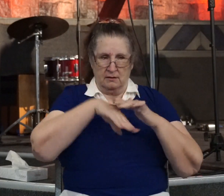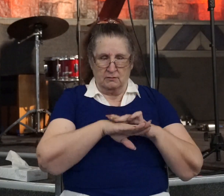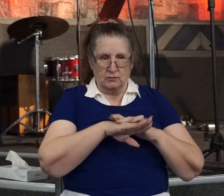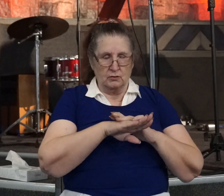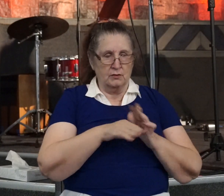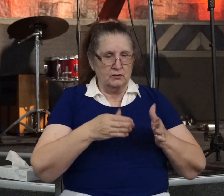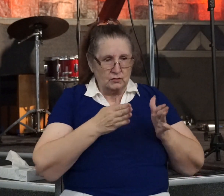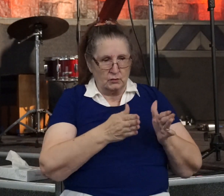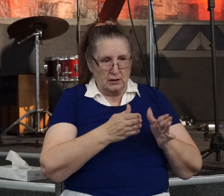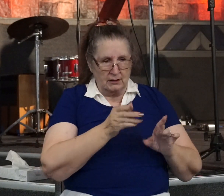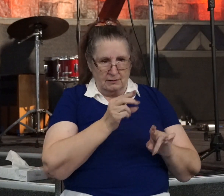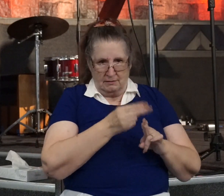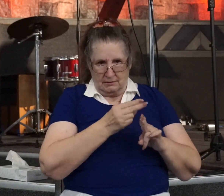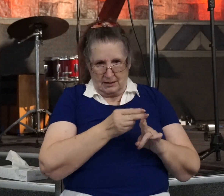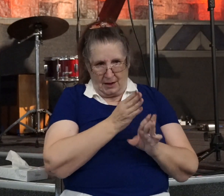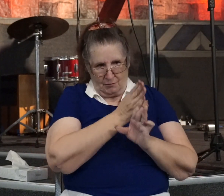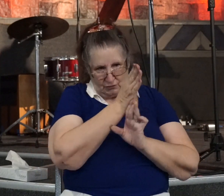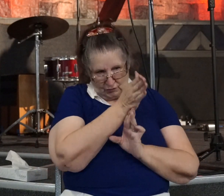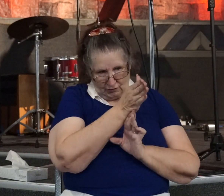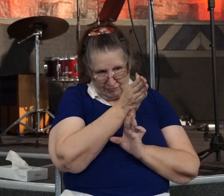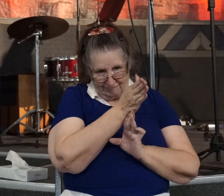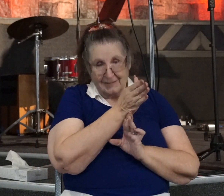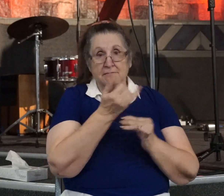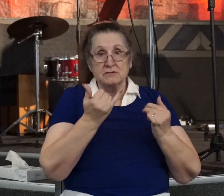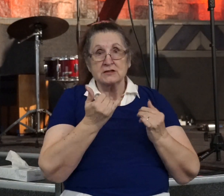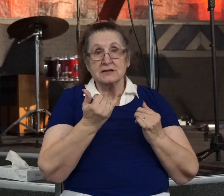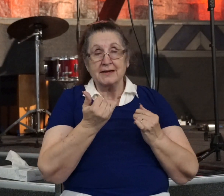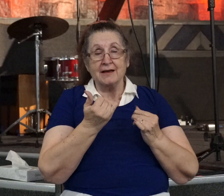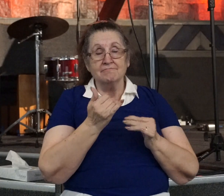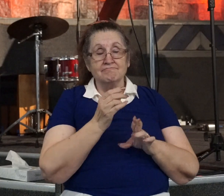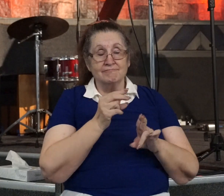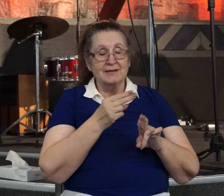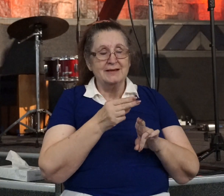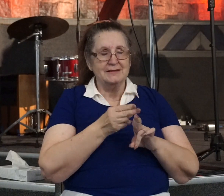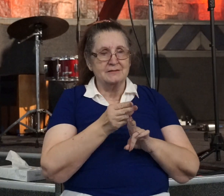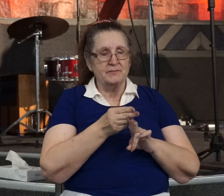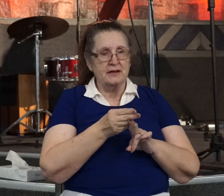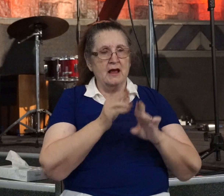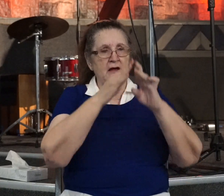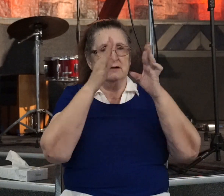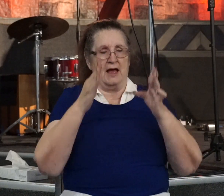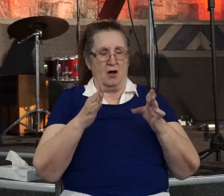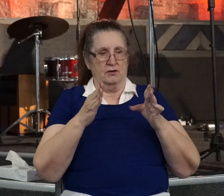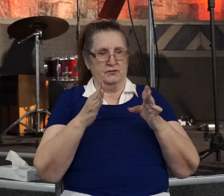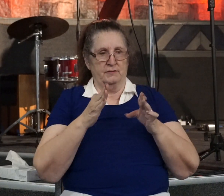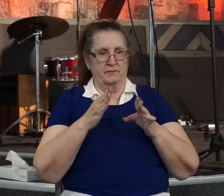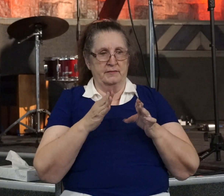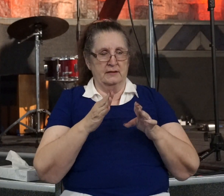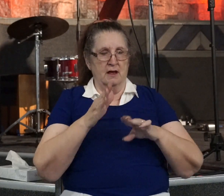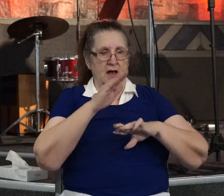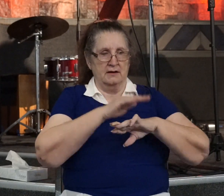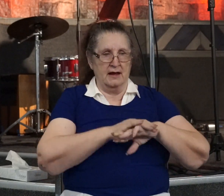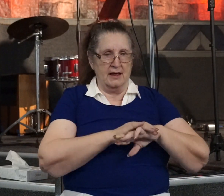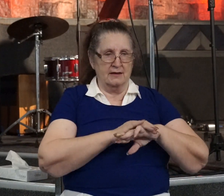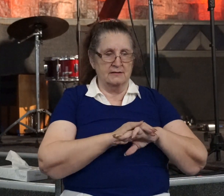street, which, by the way, still exists today, to a certain house and lay hands on him and pray for a man.